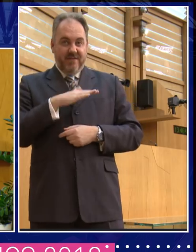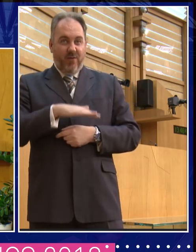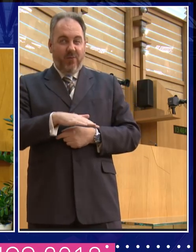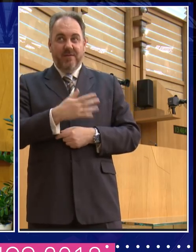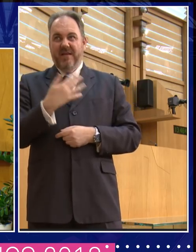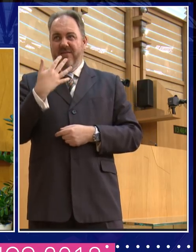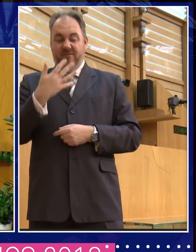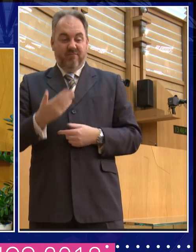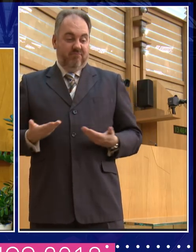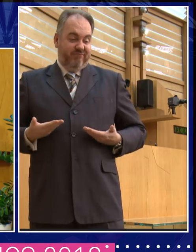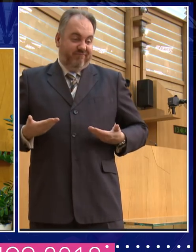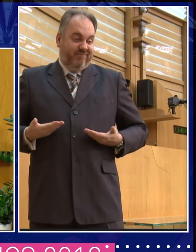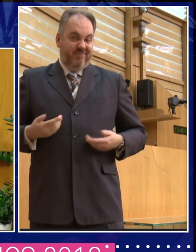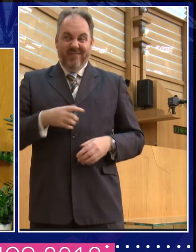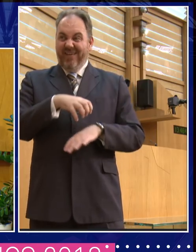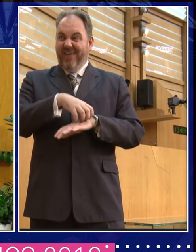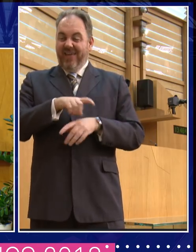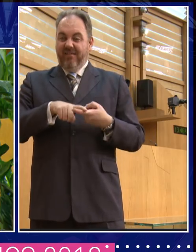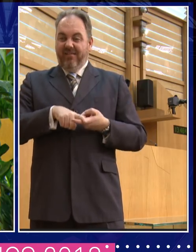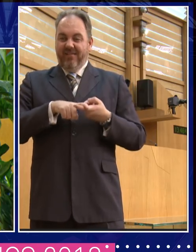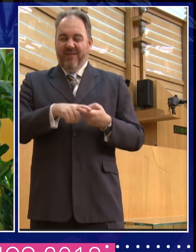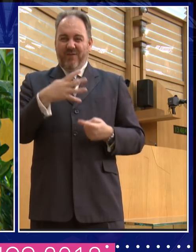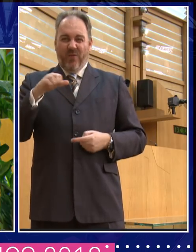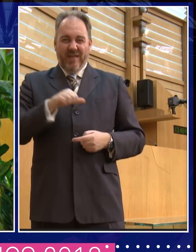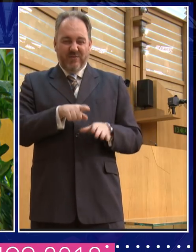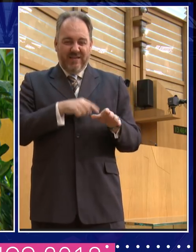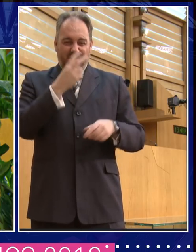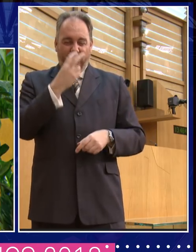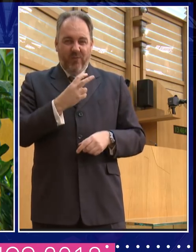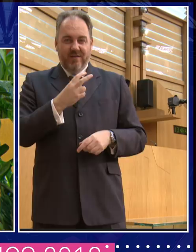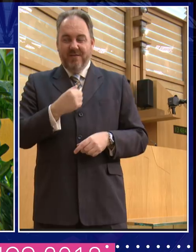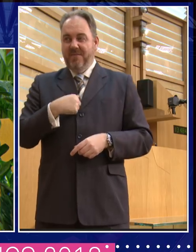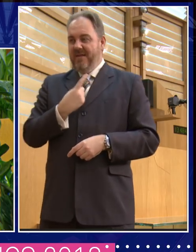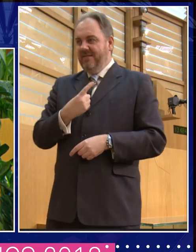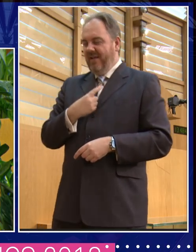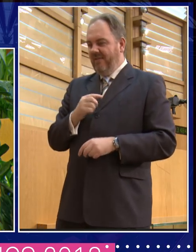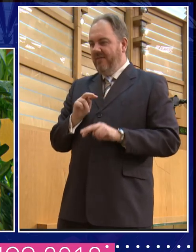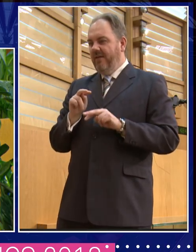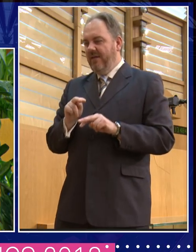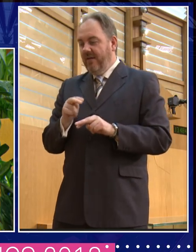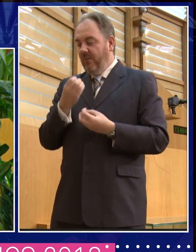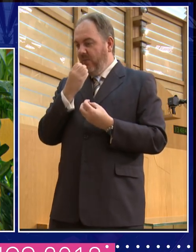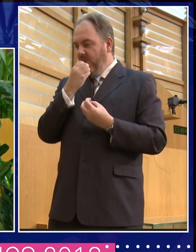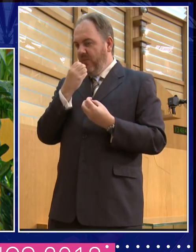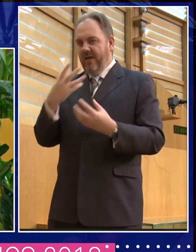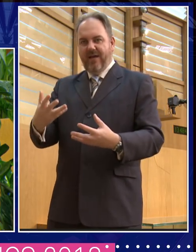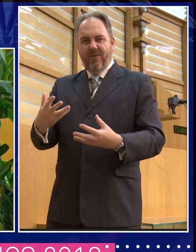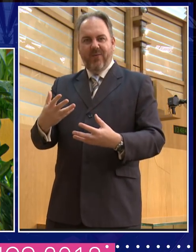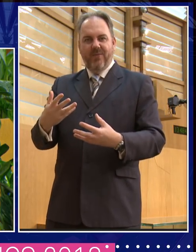-year-old piece of cake kind of intriguing, but it was right at the back. And I was quite big,